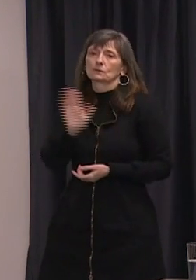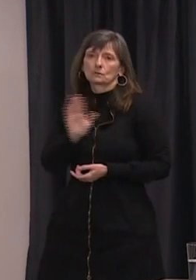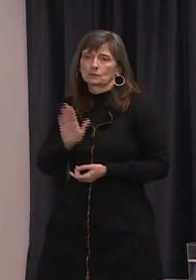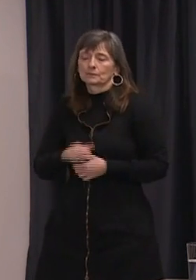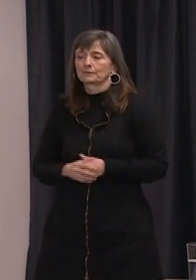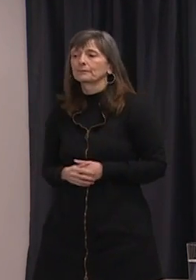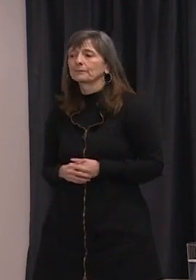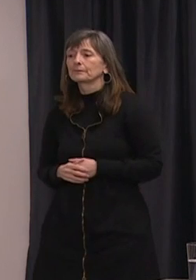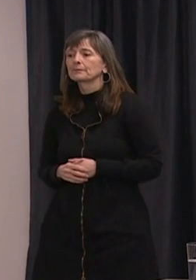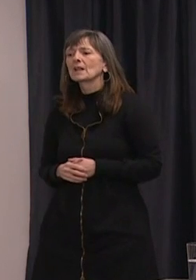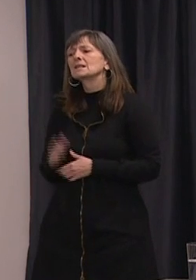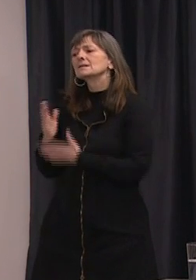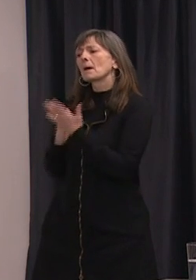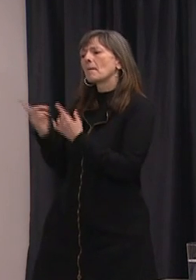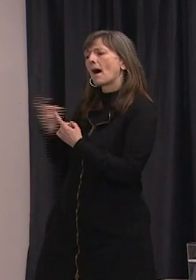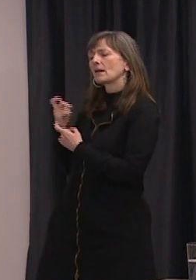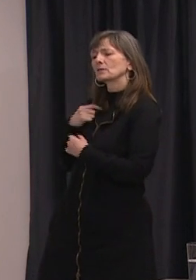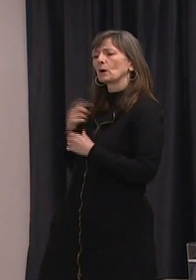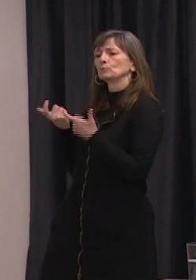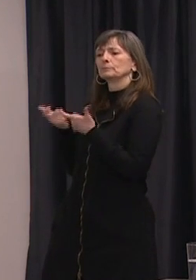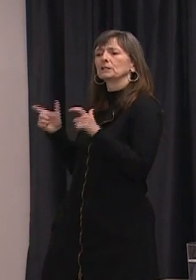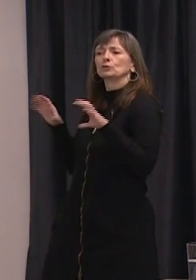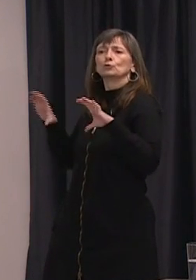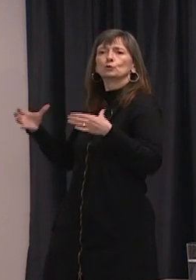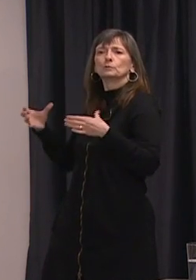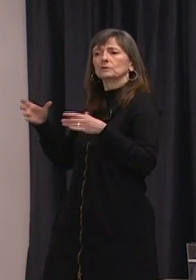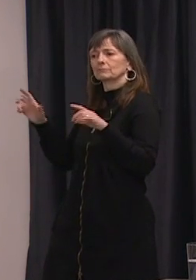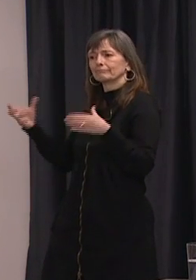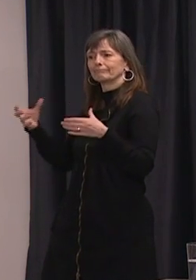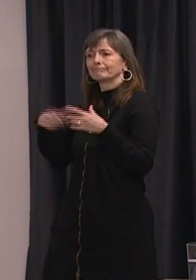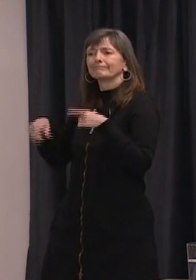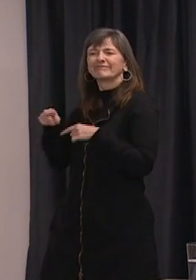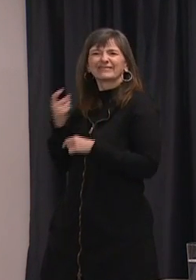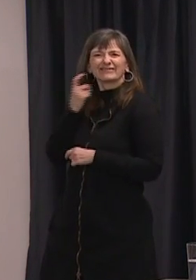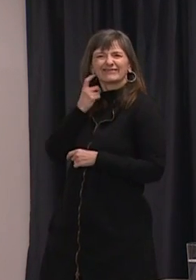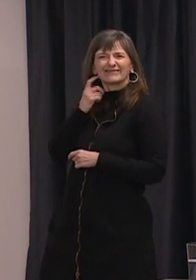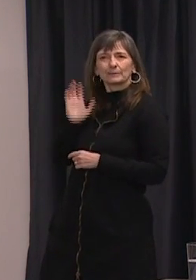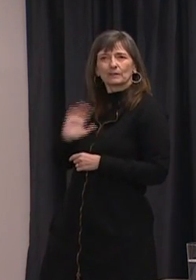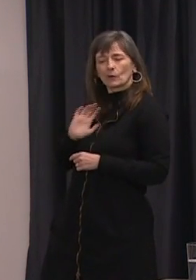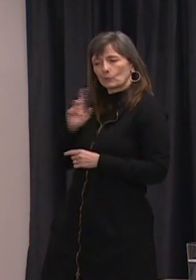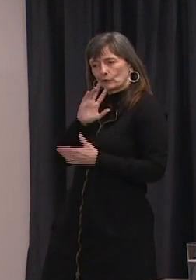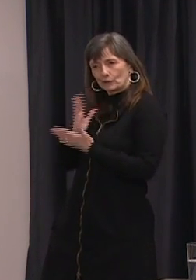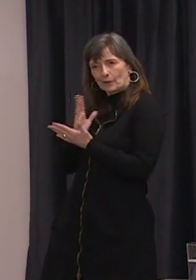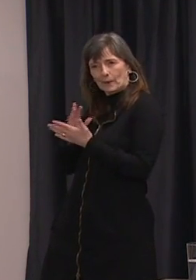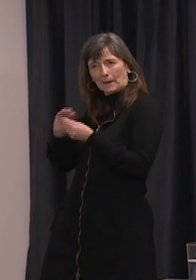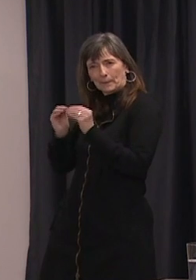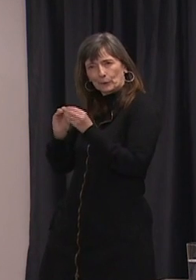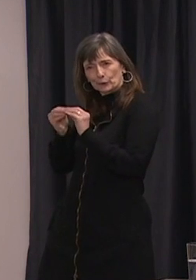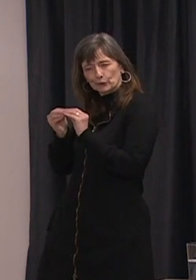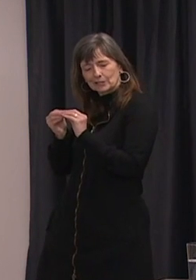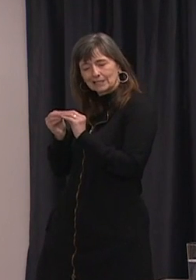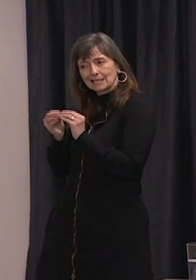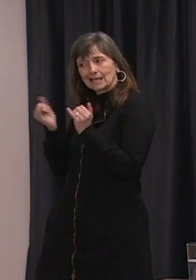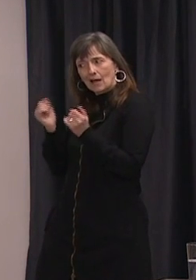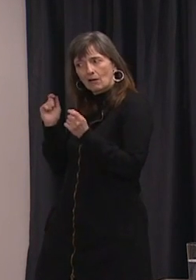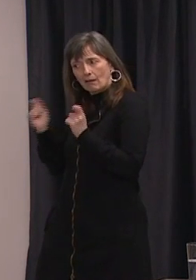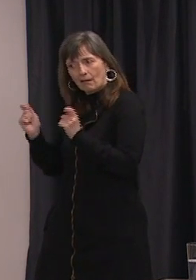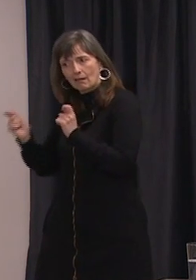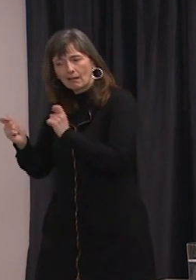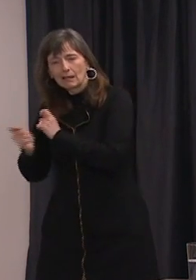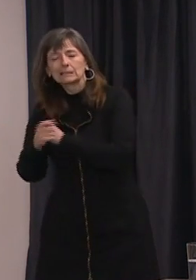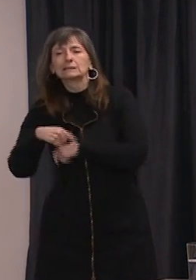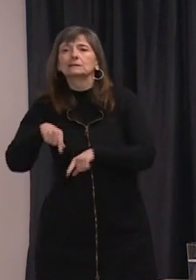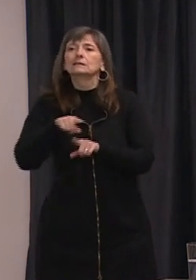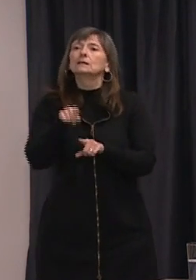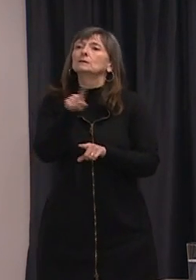about mass gatherings and previous guidelines have given you numbers. As things evolve, the message is that we want to keep